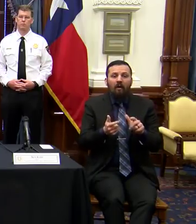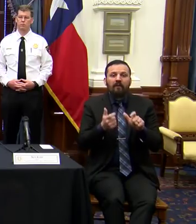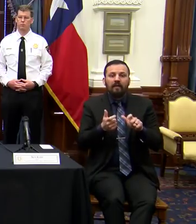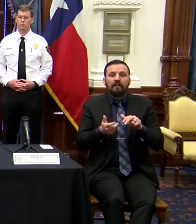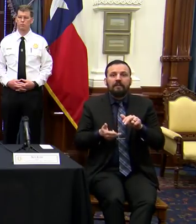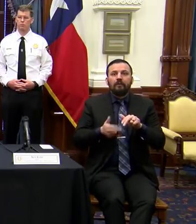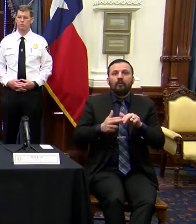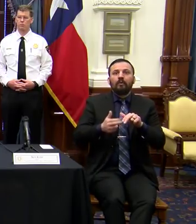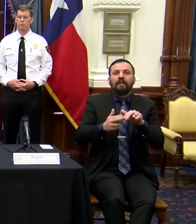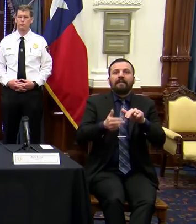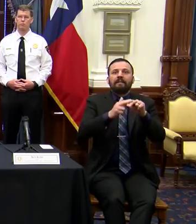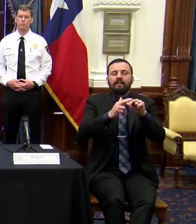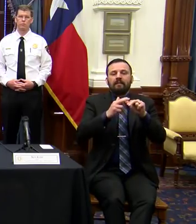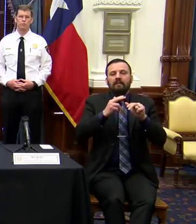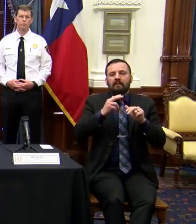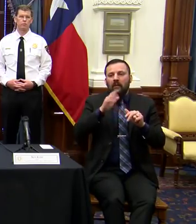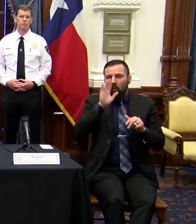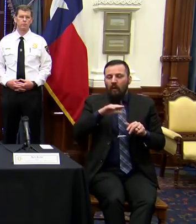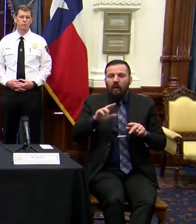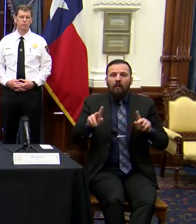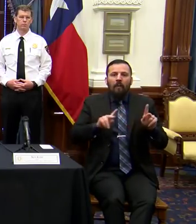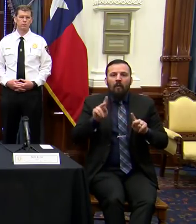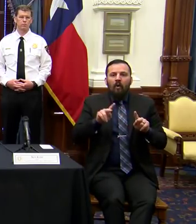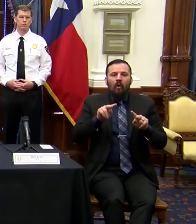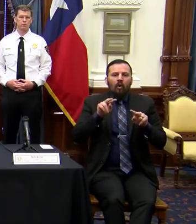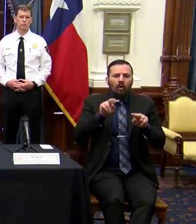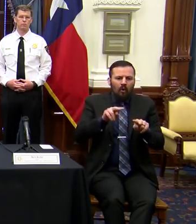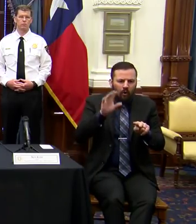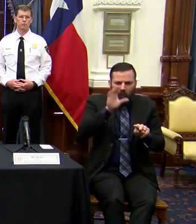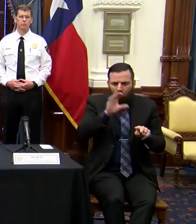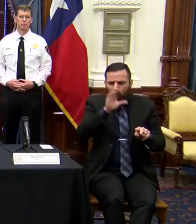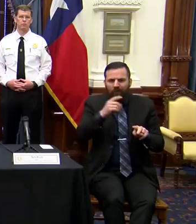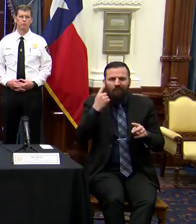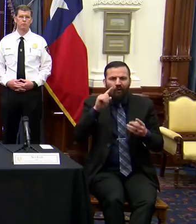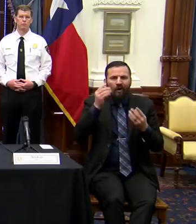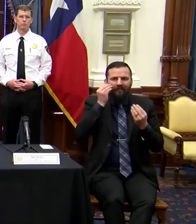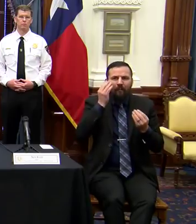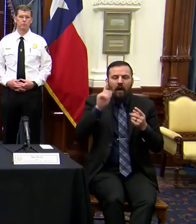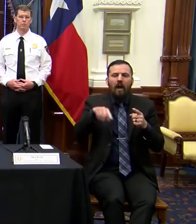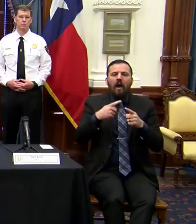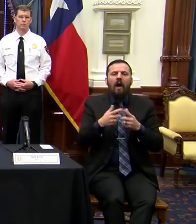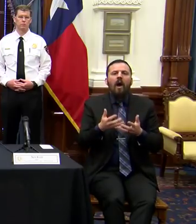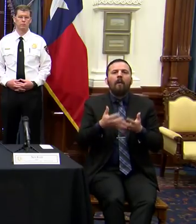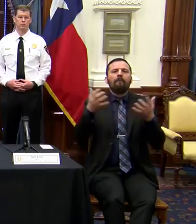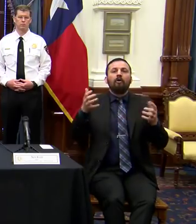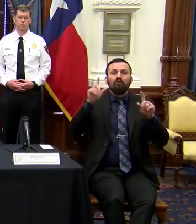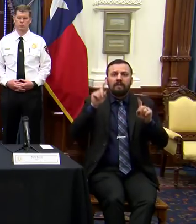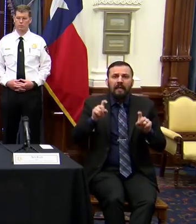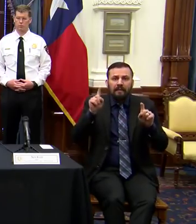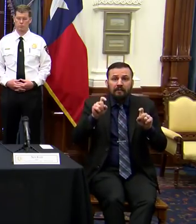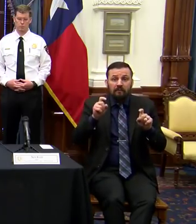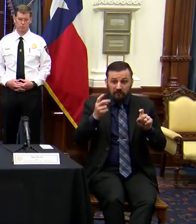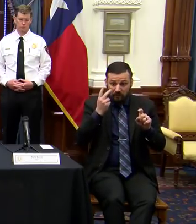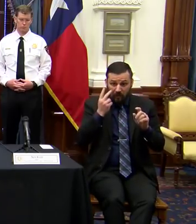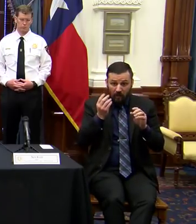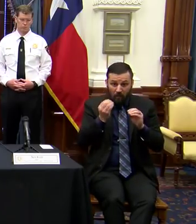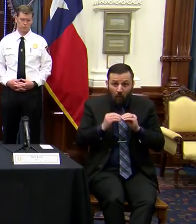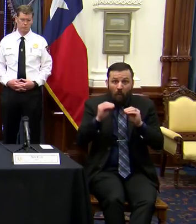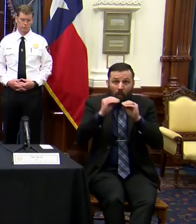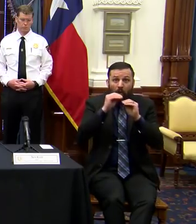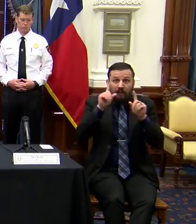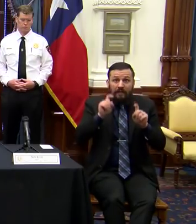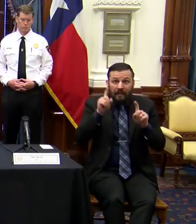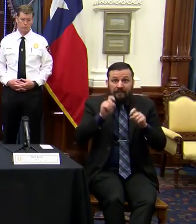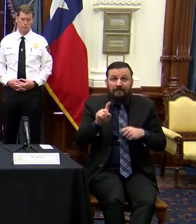one thing that people have been looking for is information about how much testing is taking place. Are we seeing more testing take place?